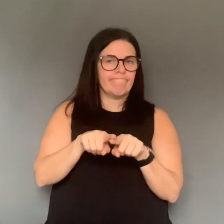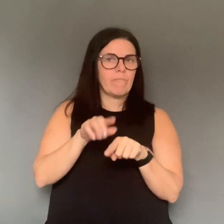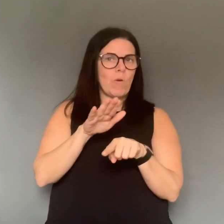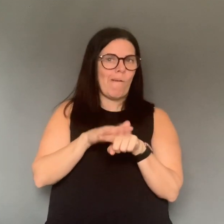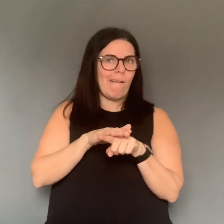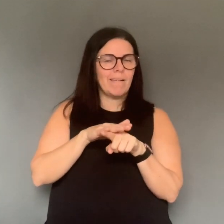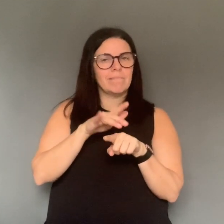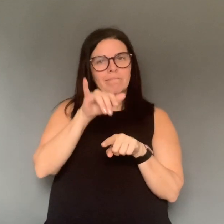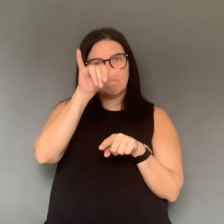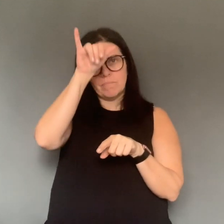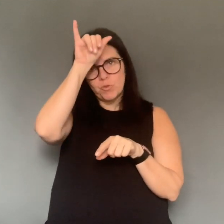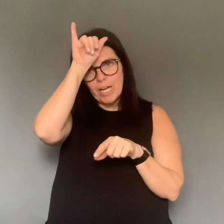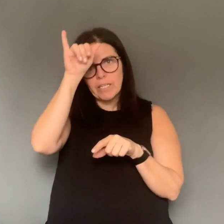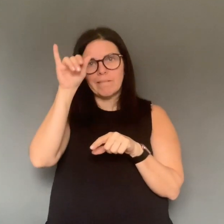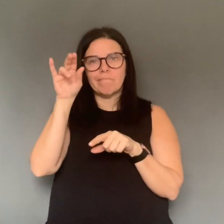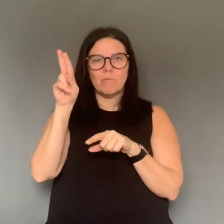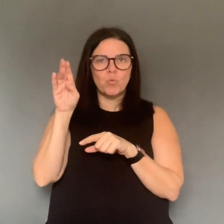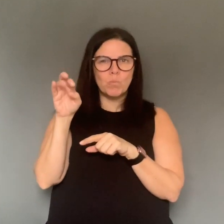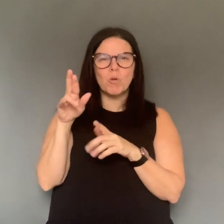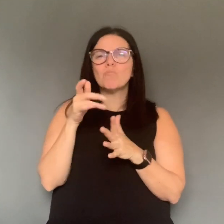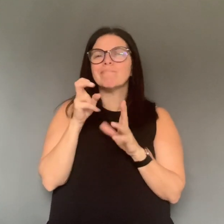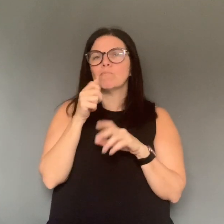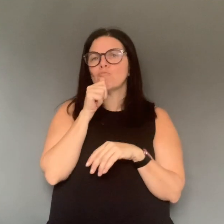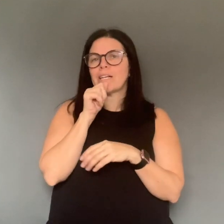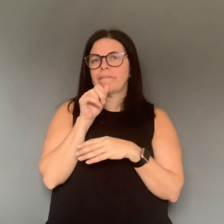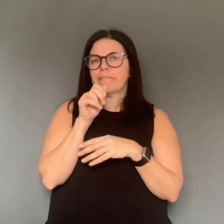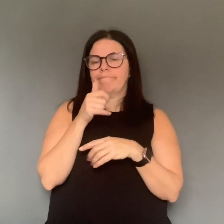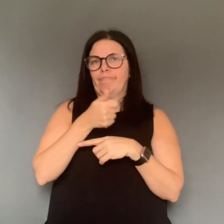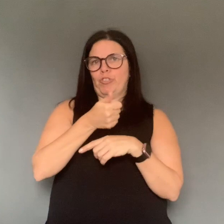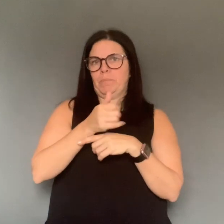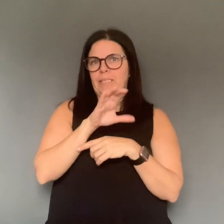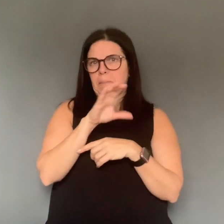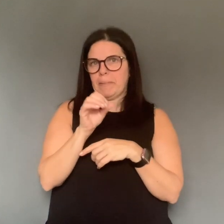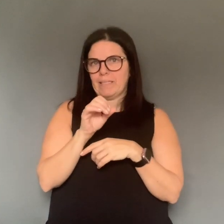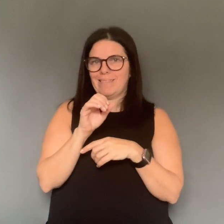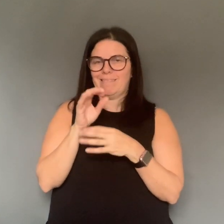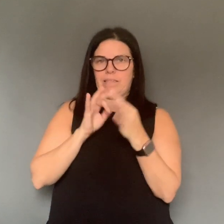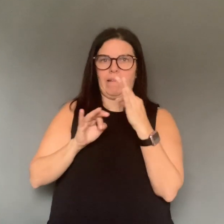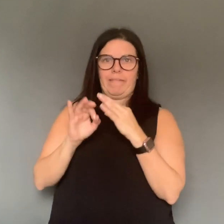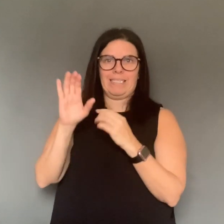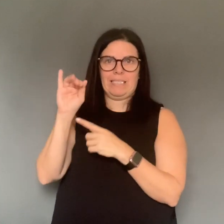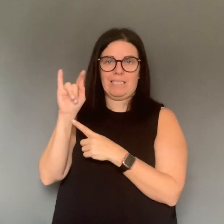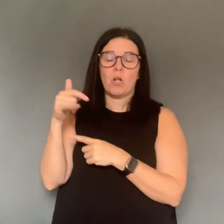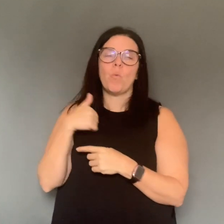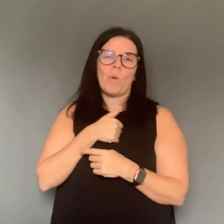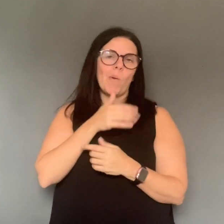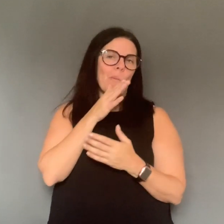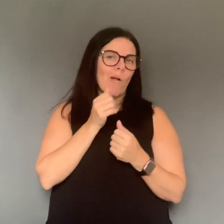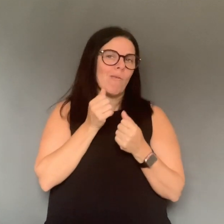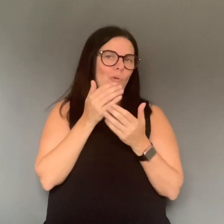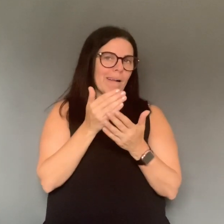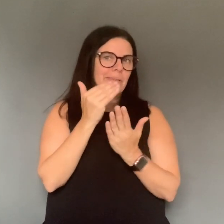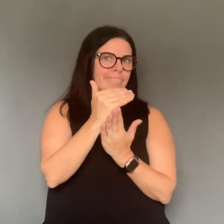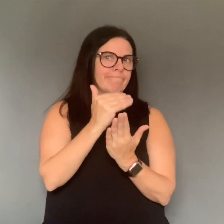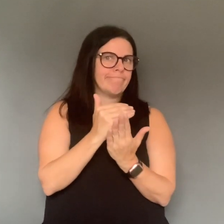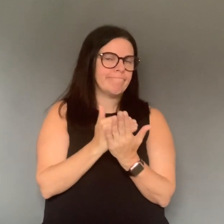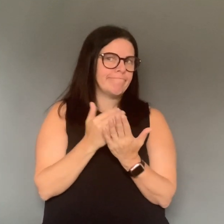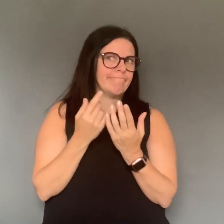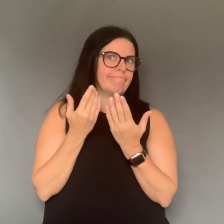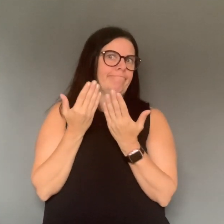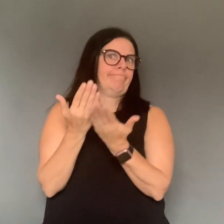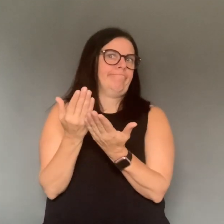are things that we can make a recommendations to protect those people if they are using